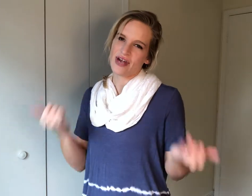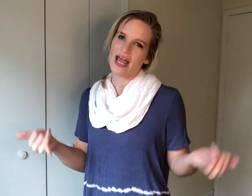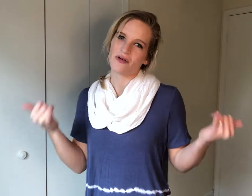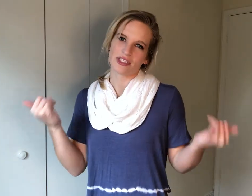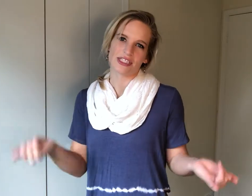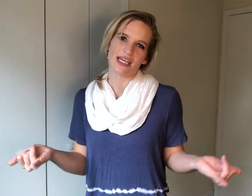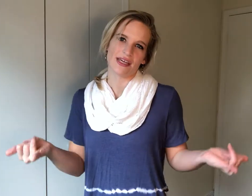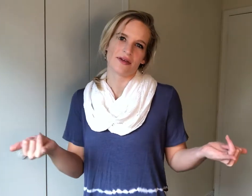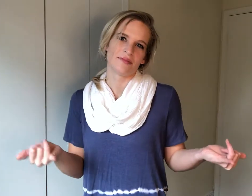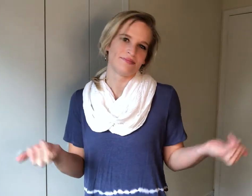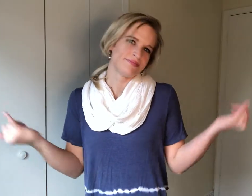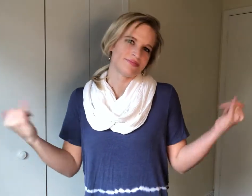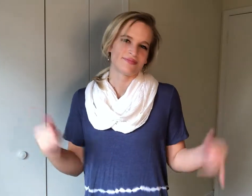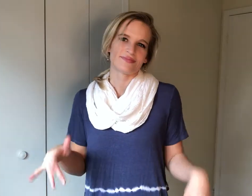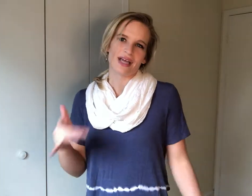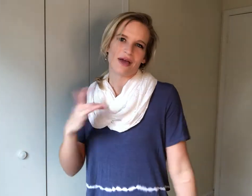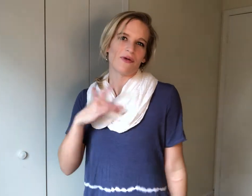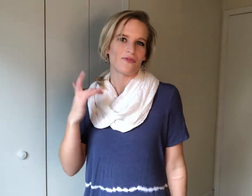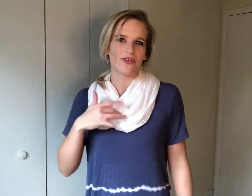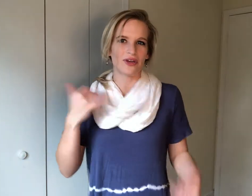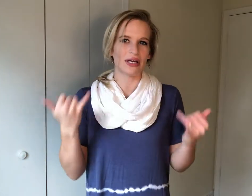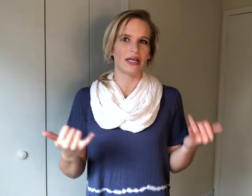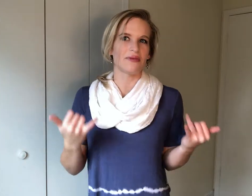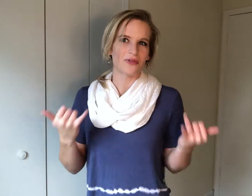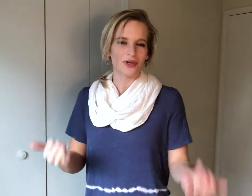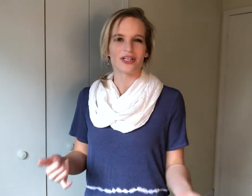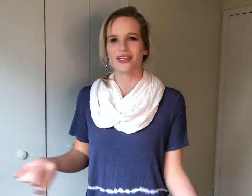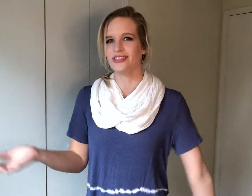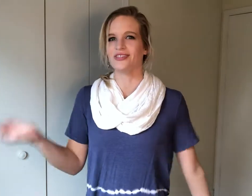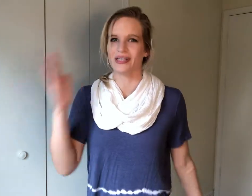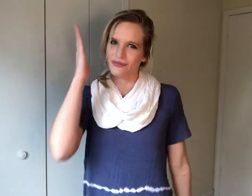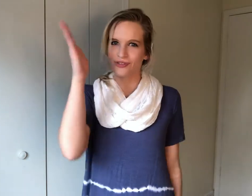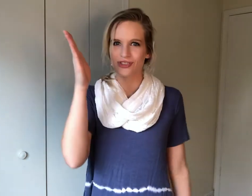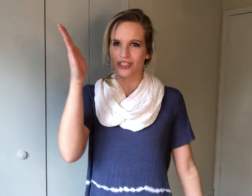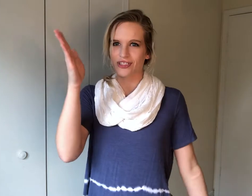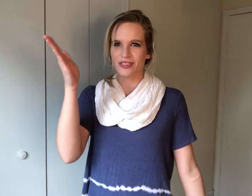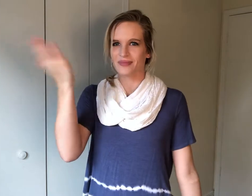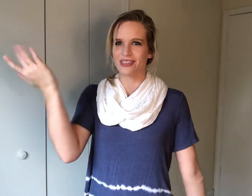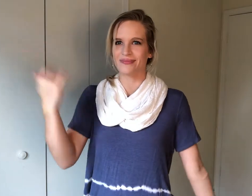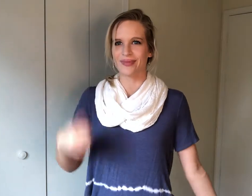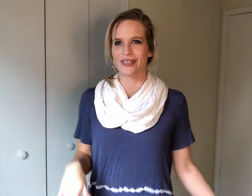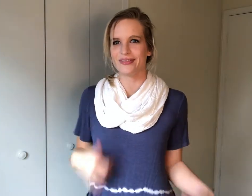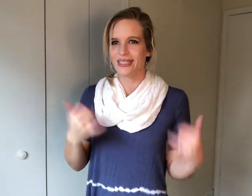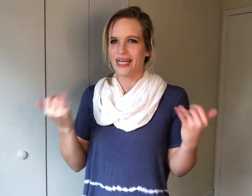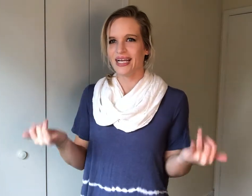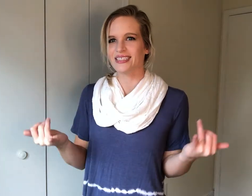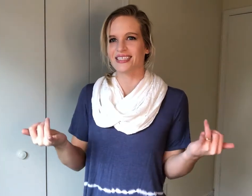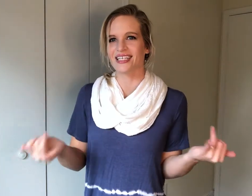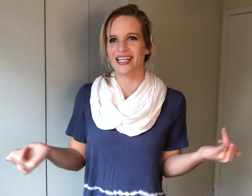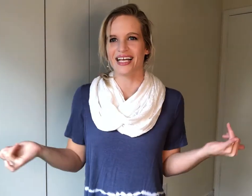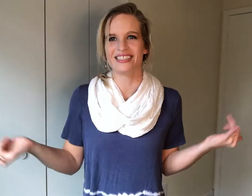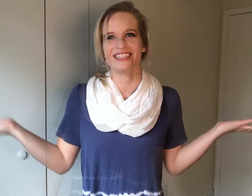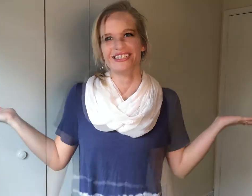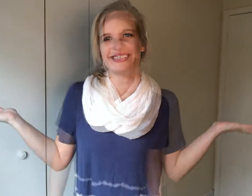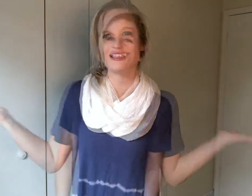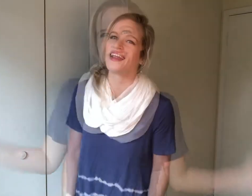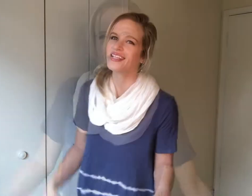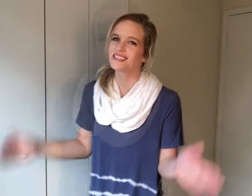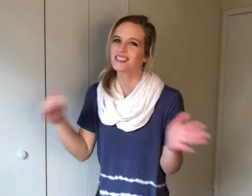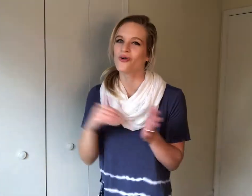now or today I won't feel anymore you could do like future or something but I just like that then it's the